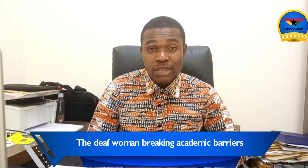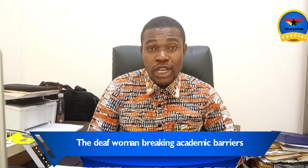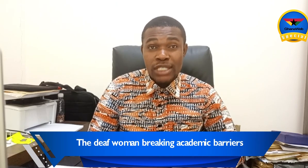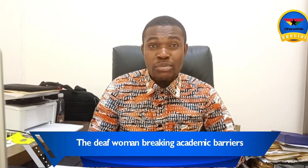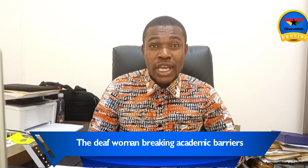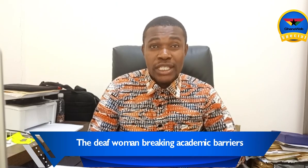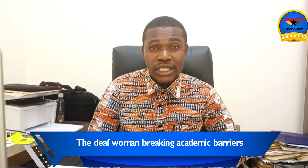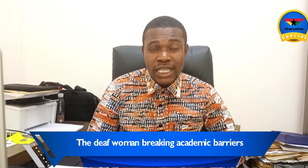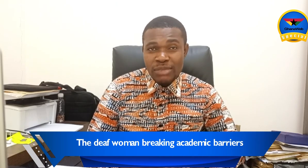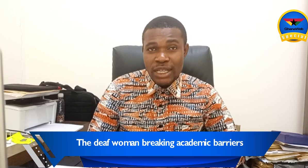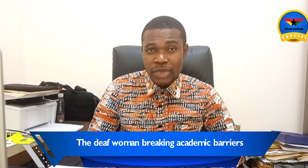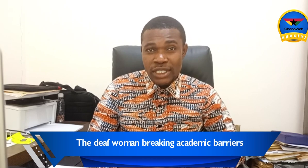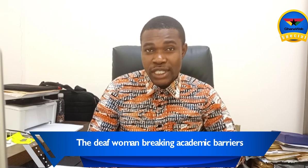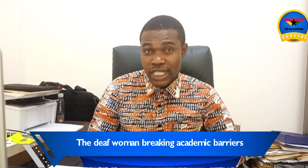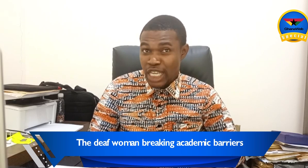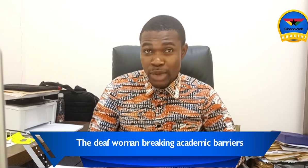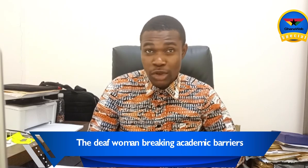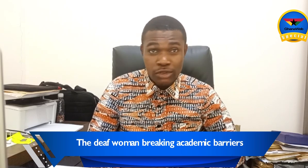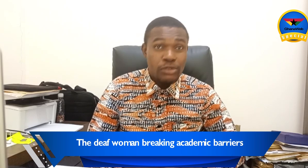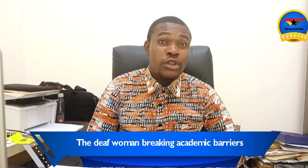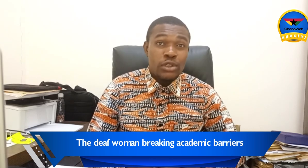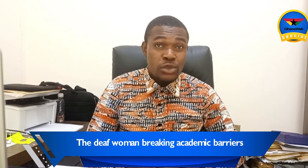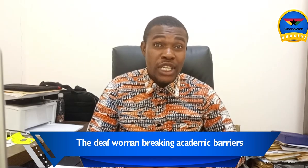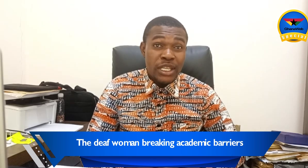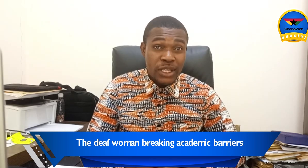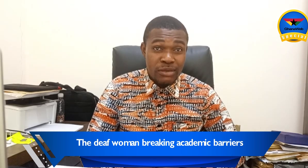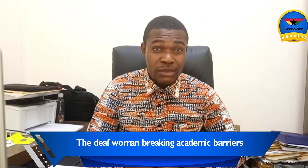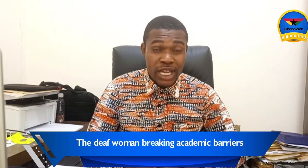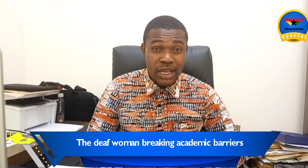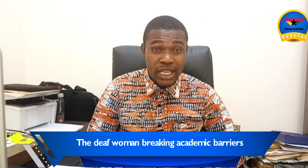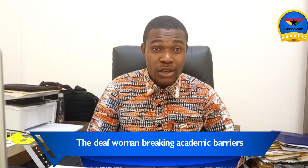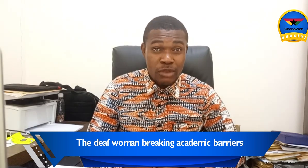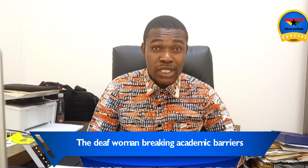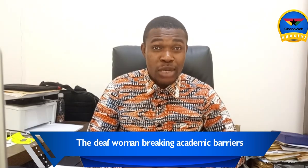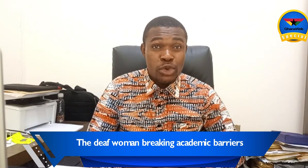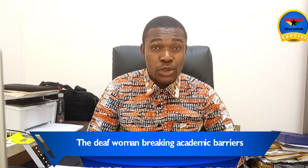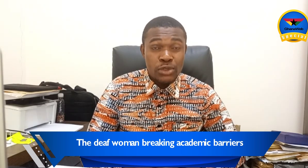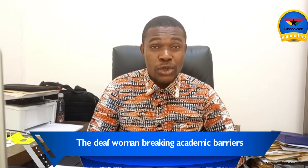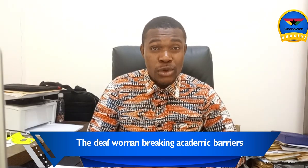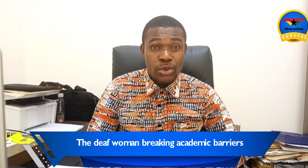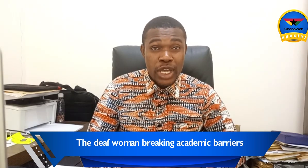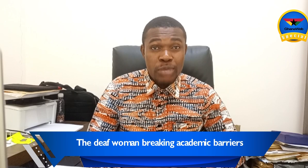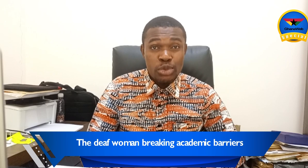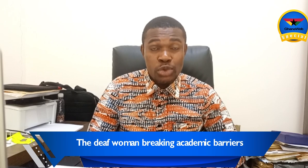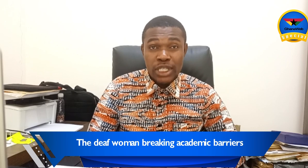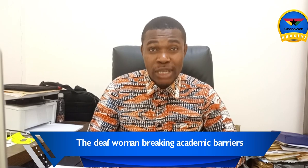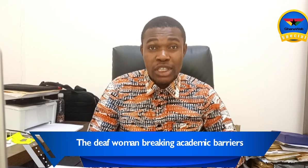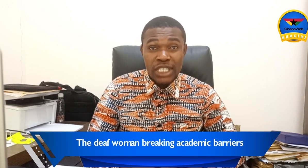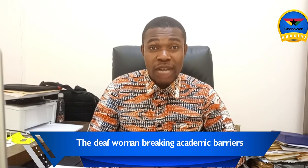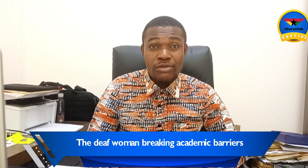someone is impaired, it doesn't mean that a person is incapable of doing anything. There are a lot of examples where people with disability have